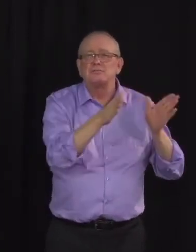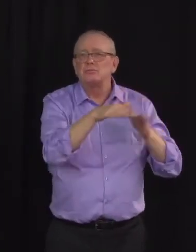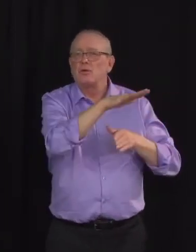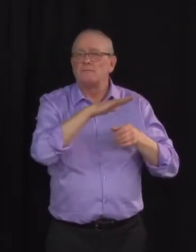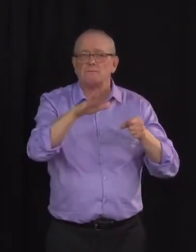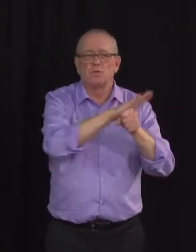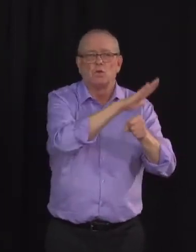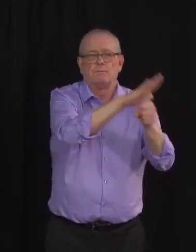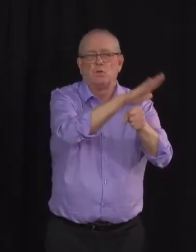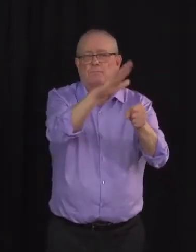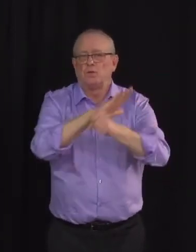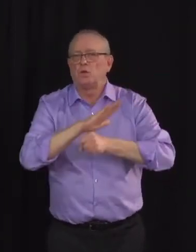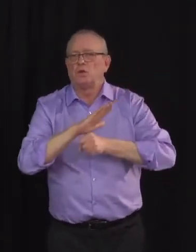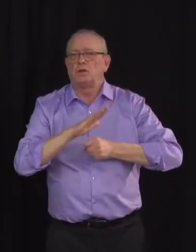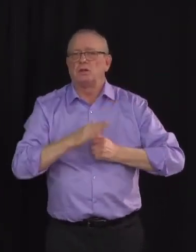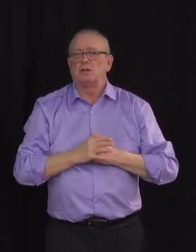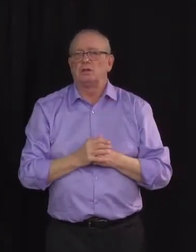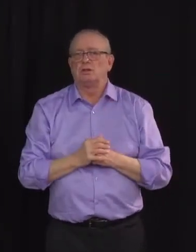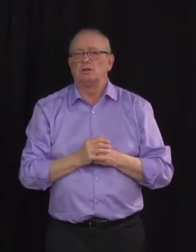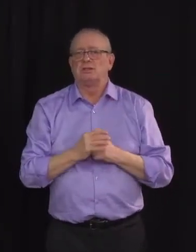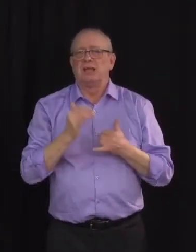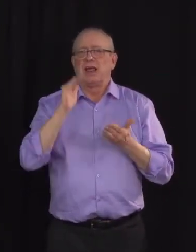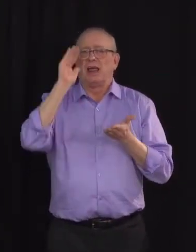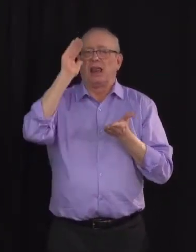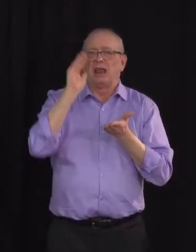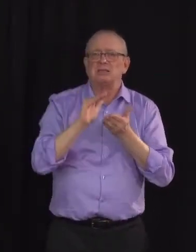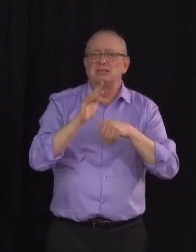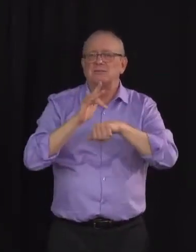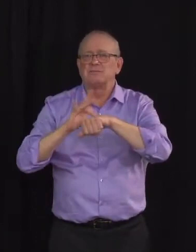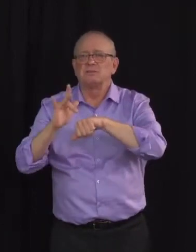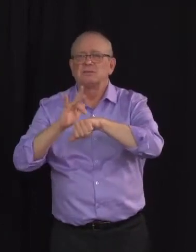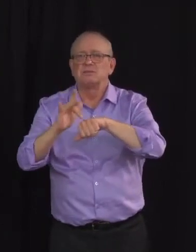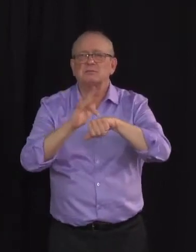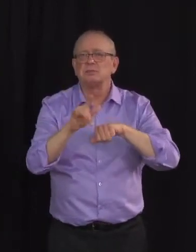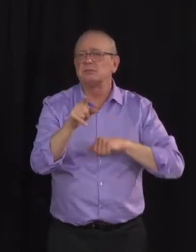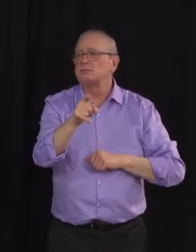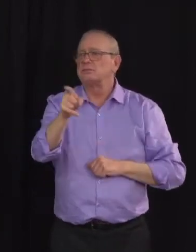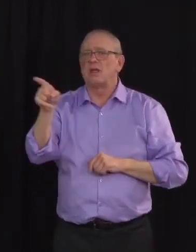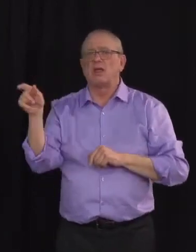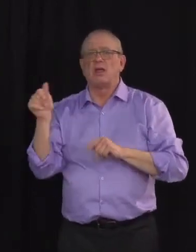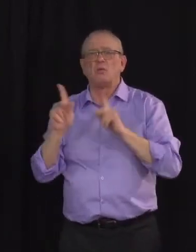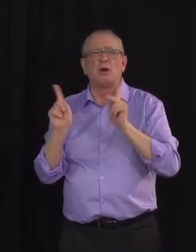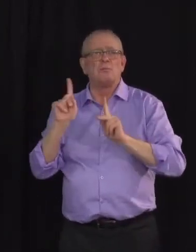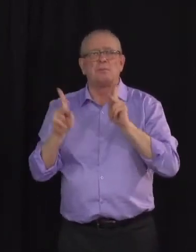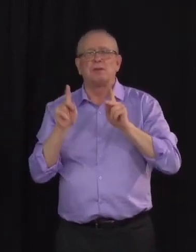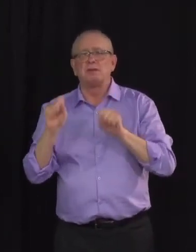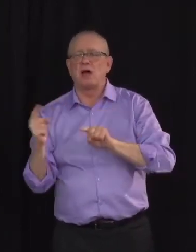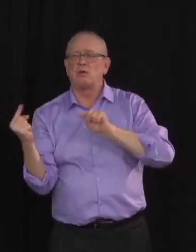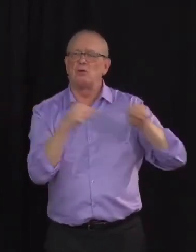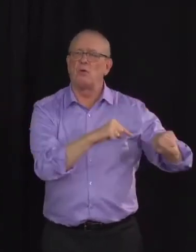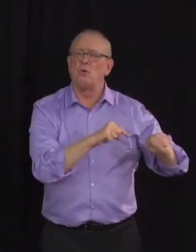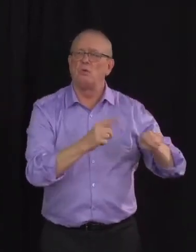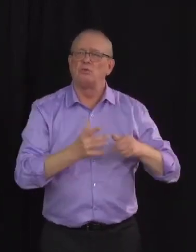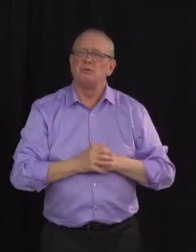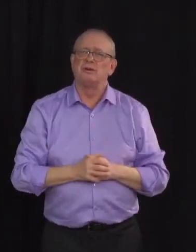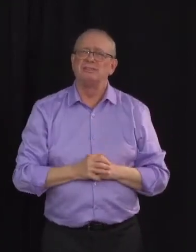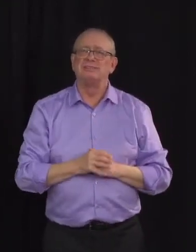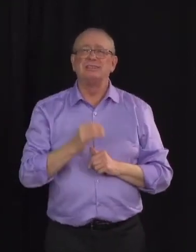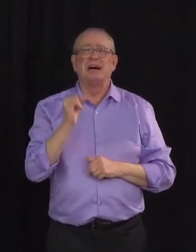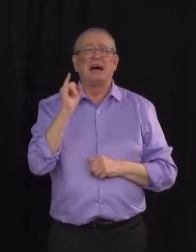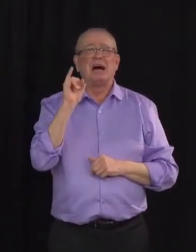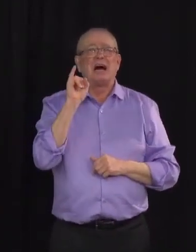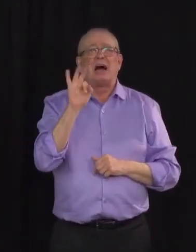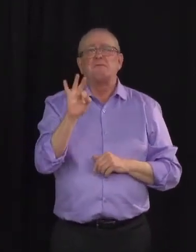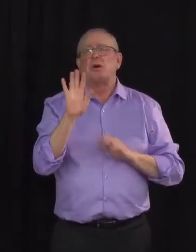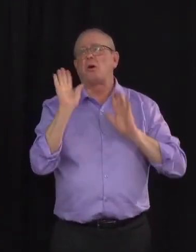who suffer strokes, heart attacks or other ailments. If we're not careful people who need to be admitted to hospital can then spend